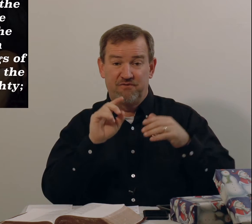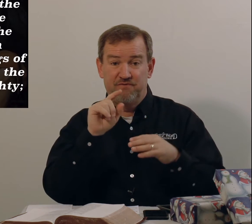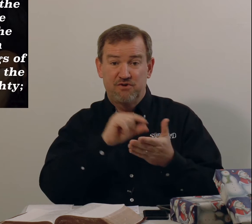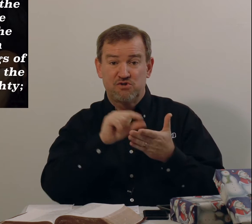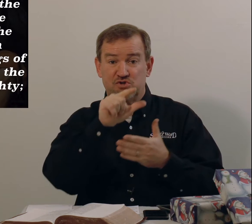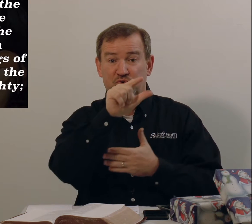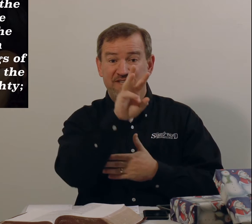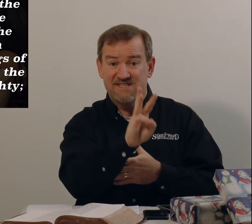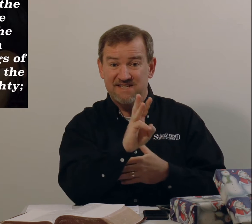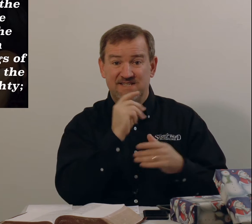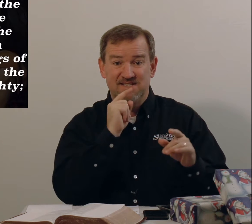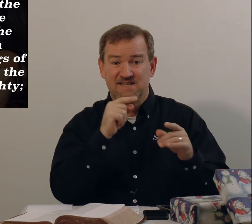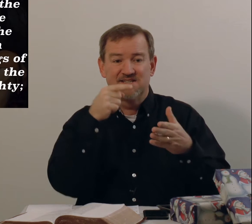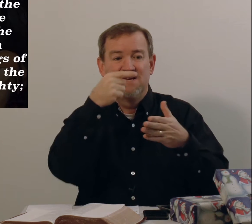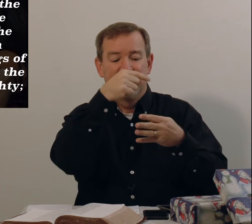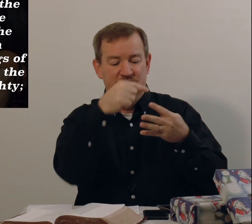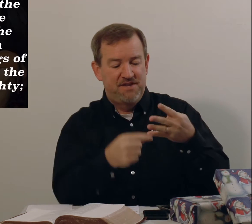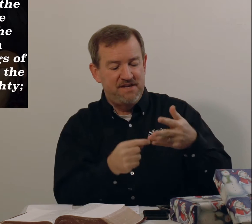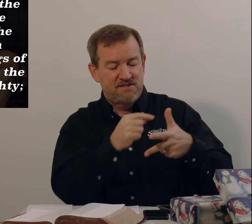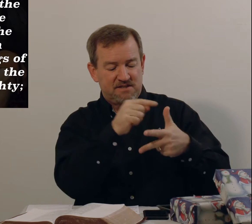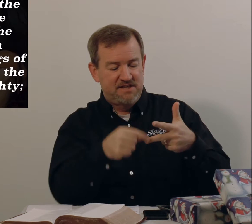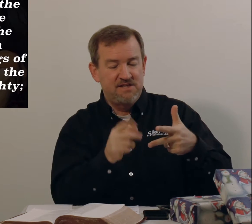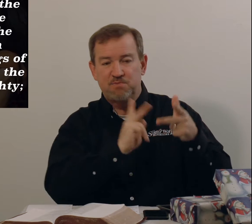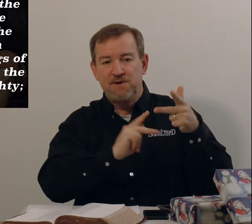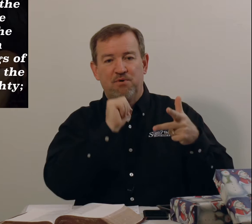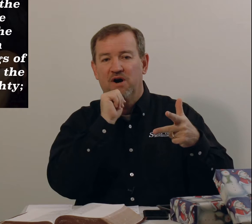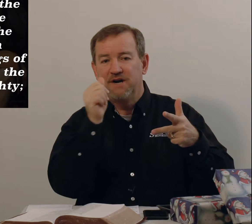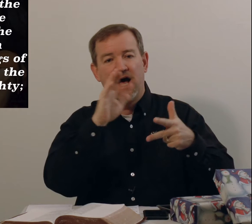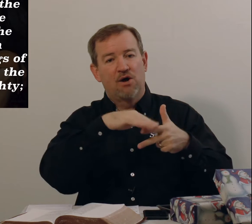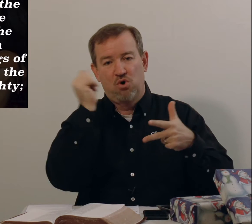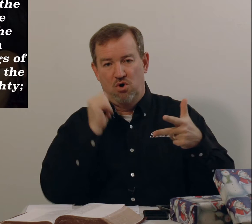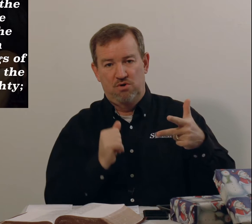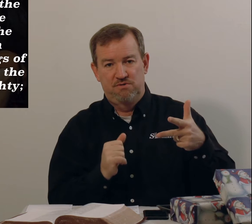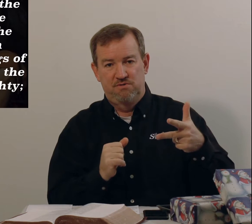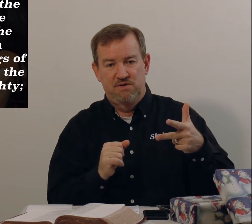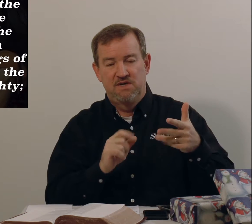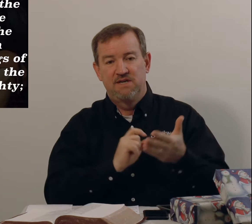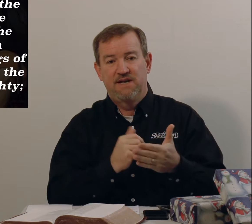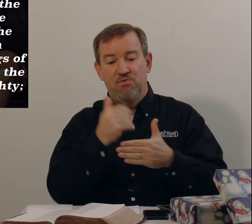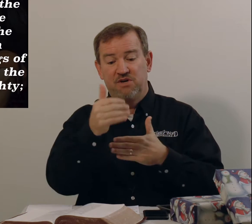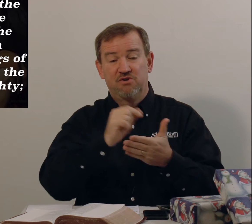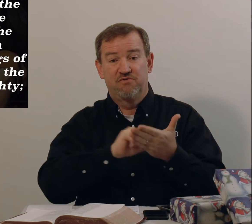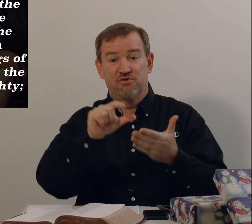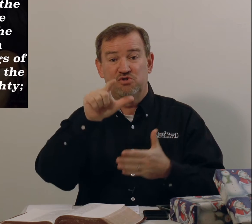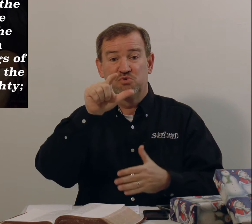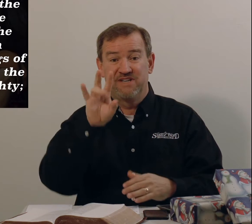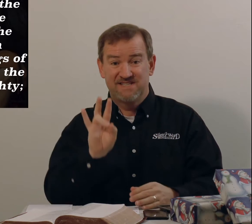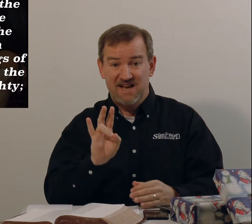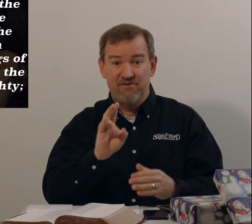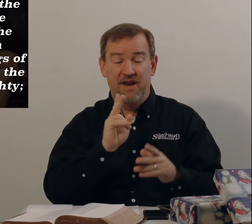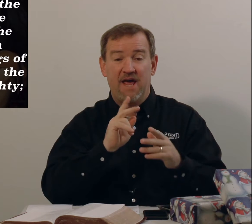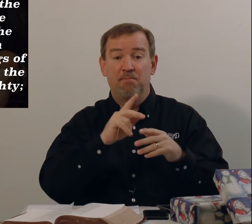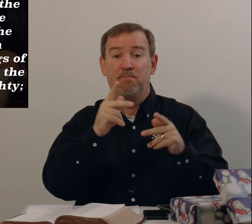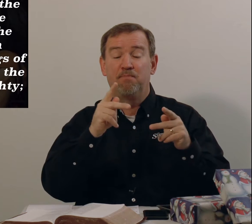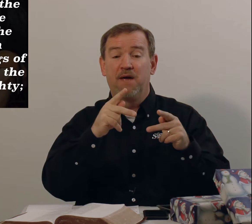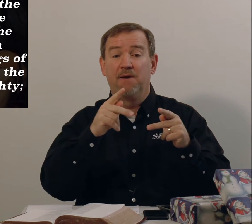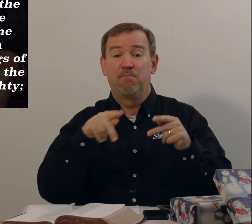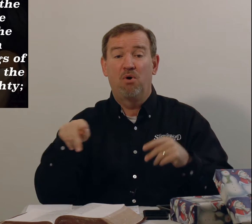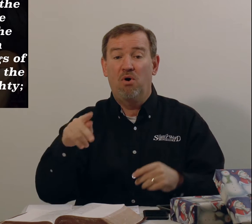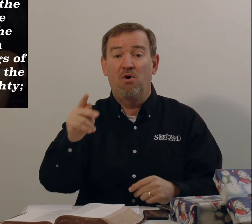verse 26, he says, these, these people are not called. Now we go to verse 27 and, and Paul